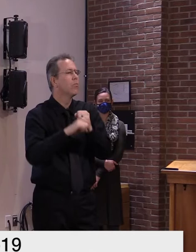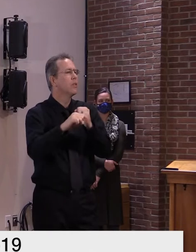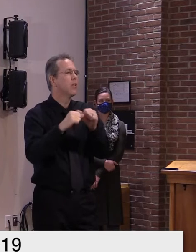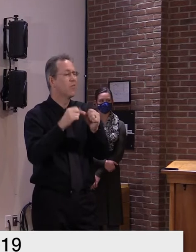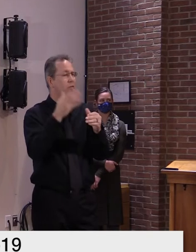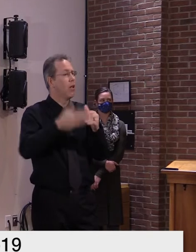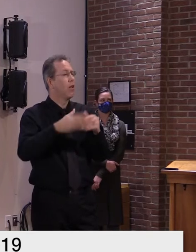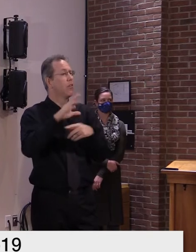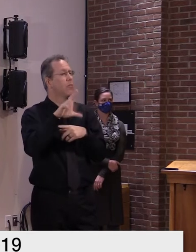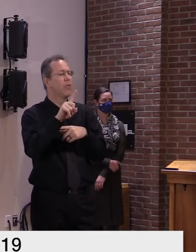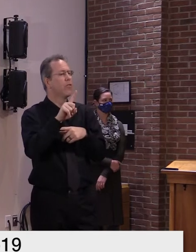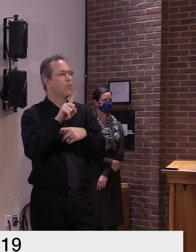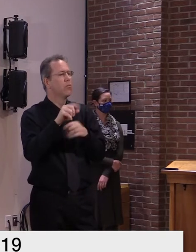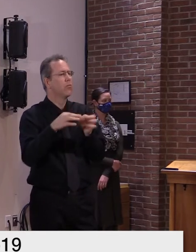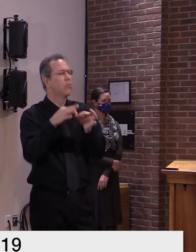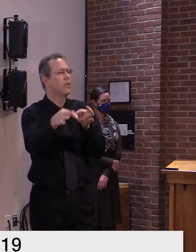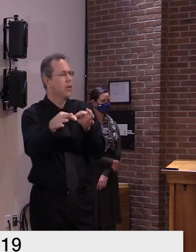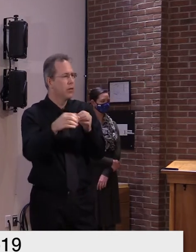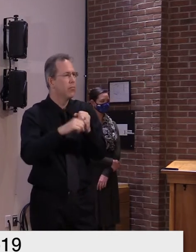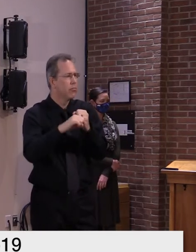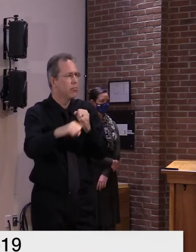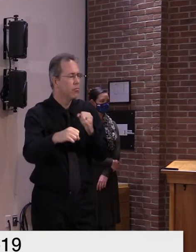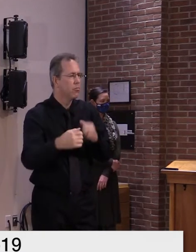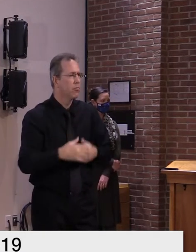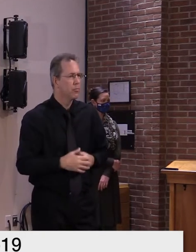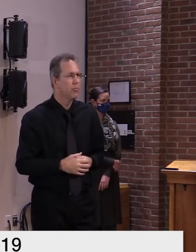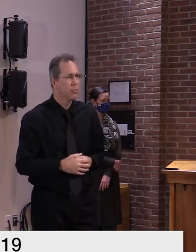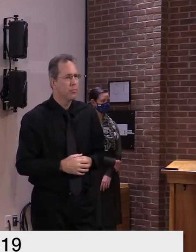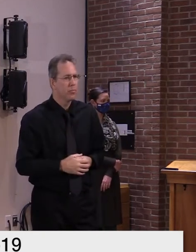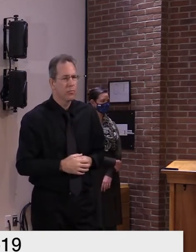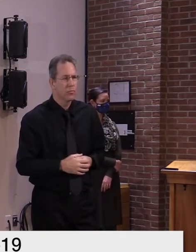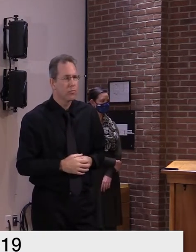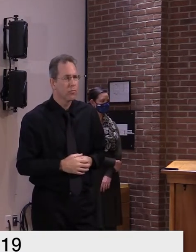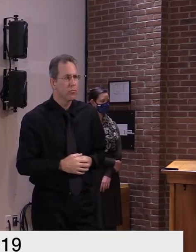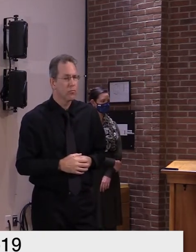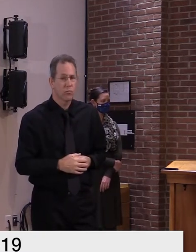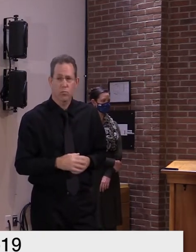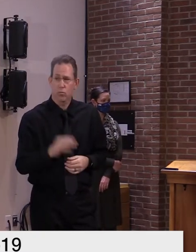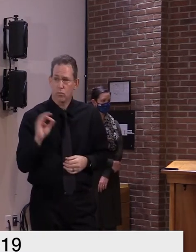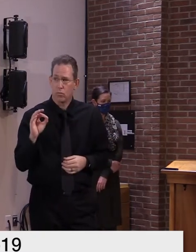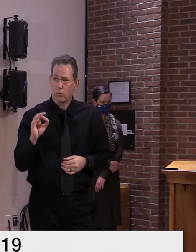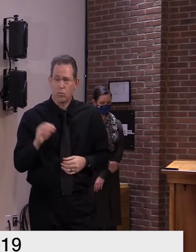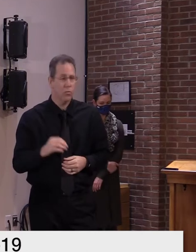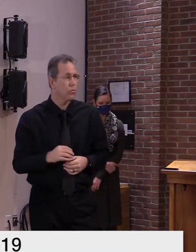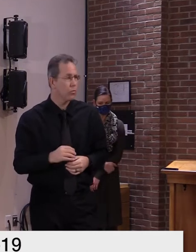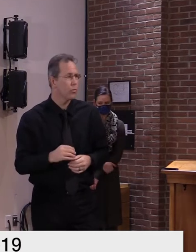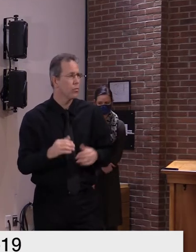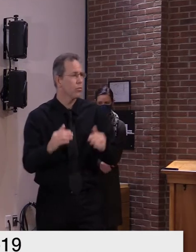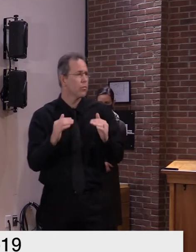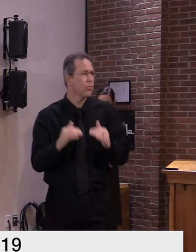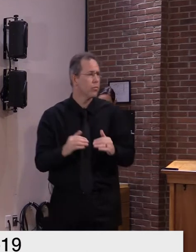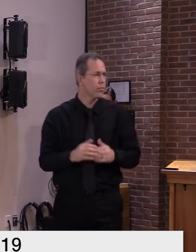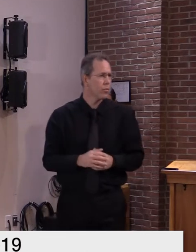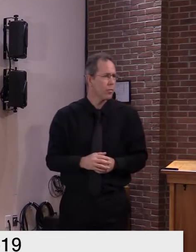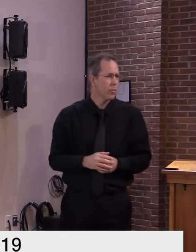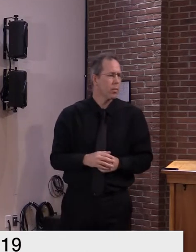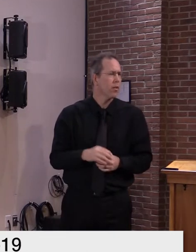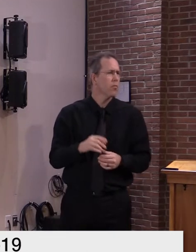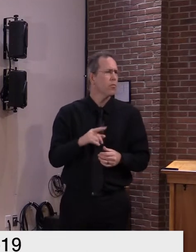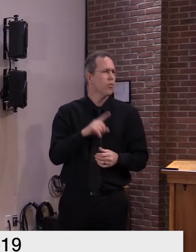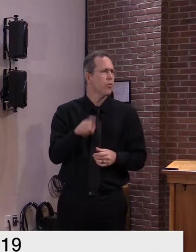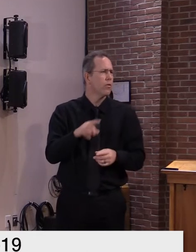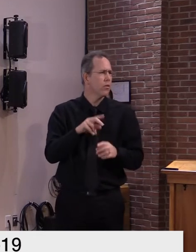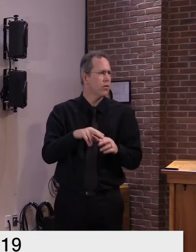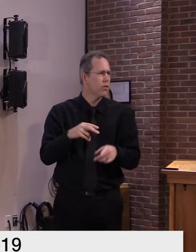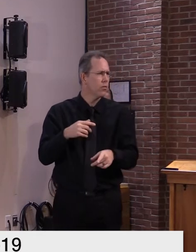thank you secretary young thank you um we have at this